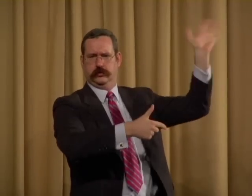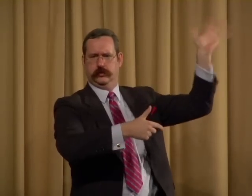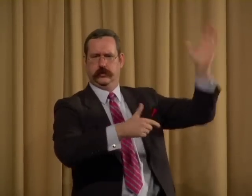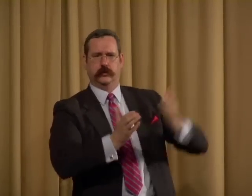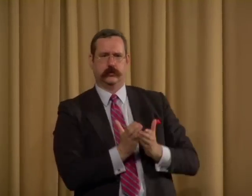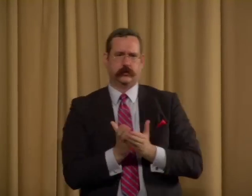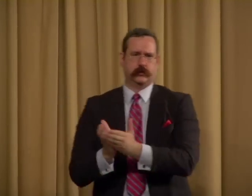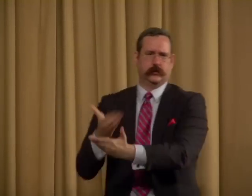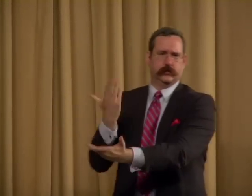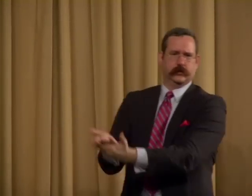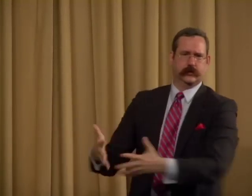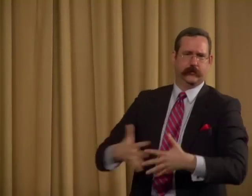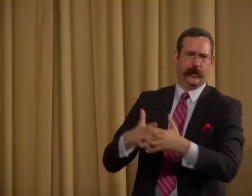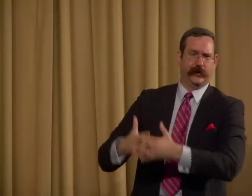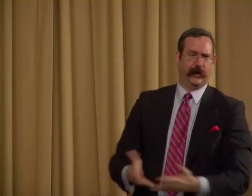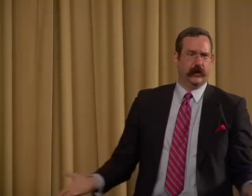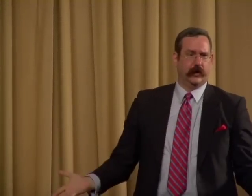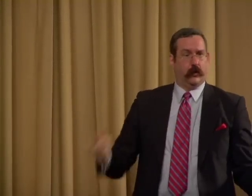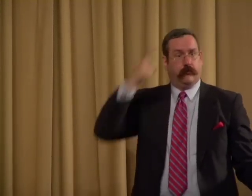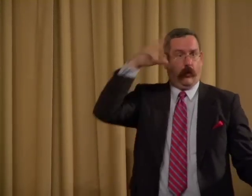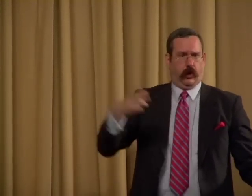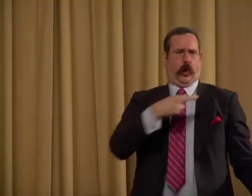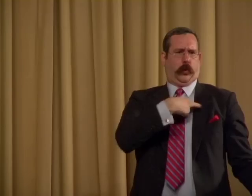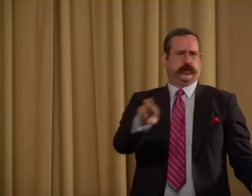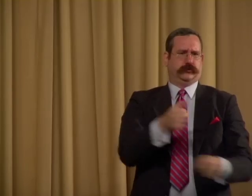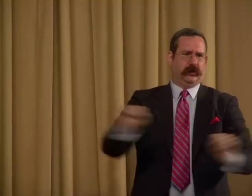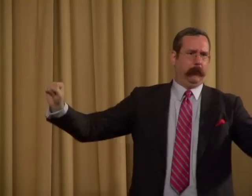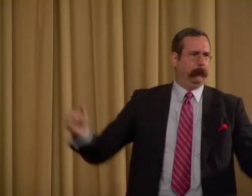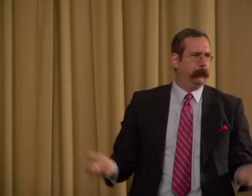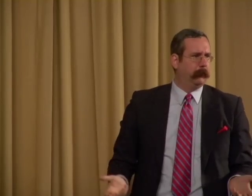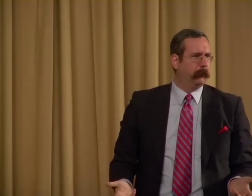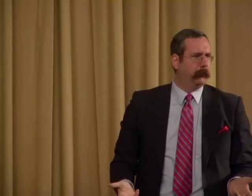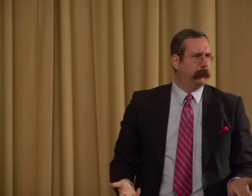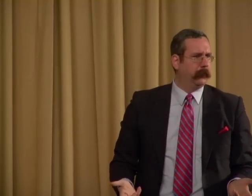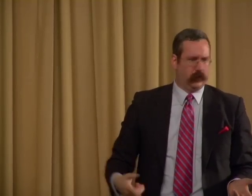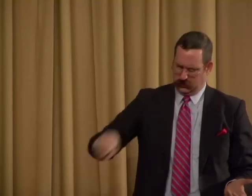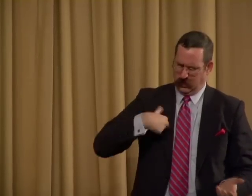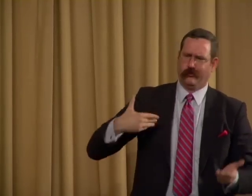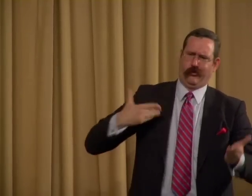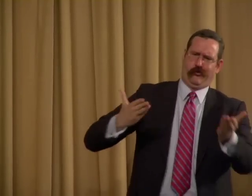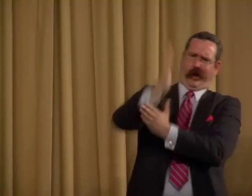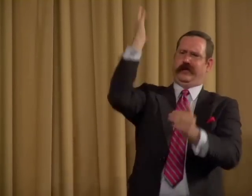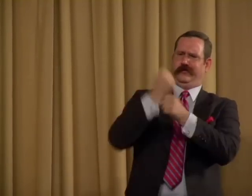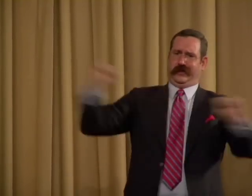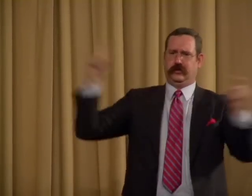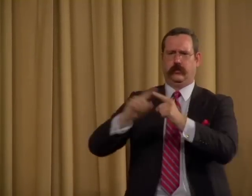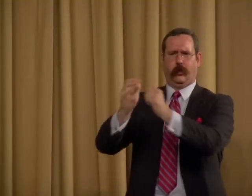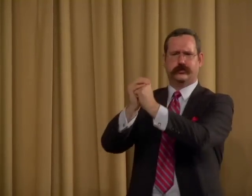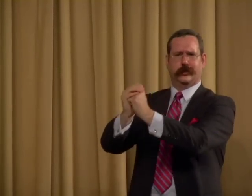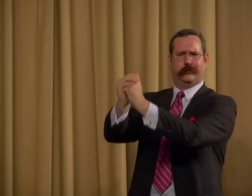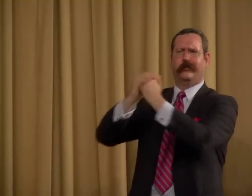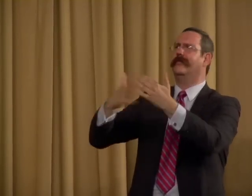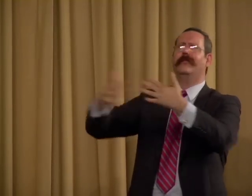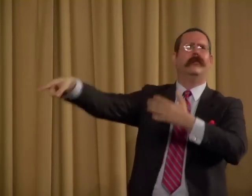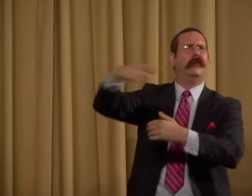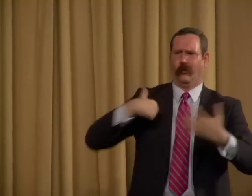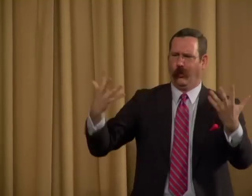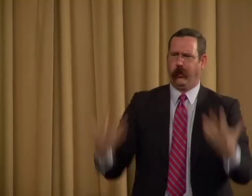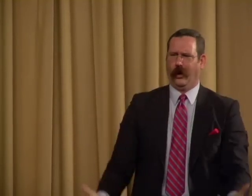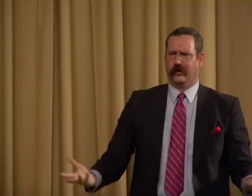king's church. And they said, see you later, we're headed to America so that they could pursue religious freedom. Freedom to